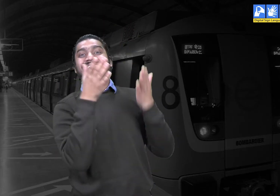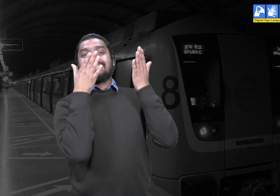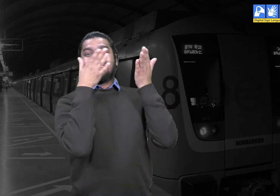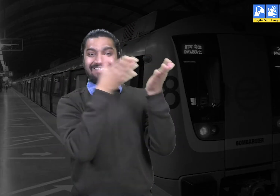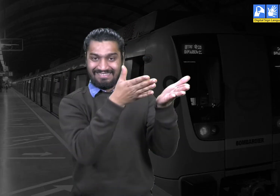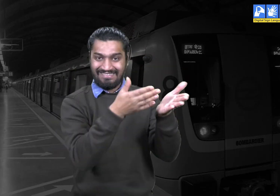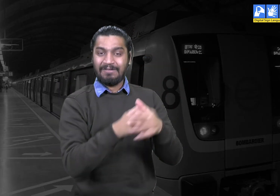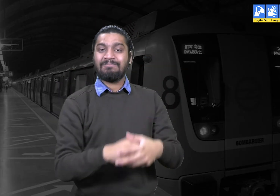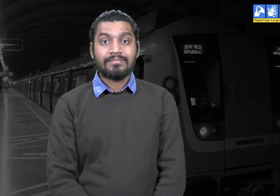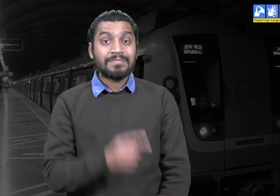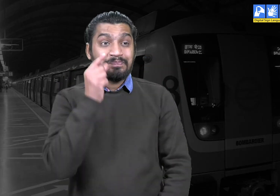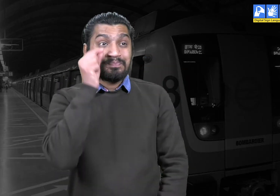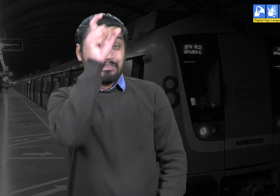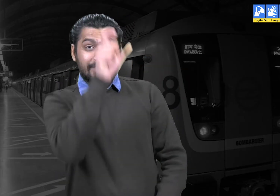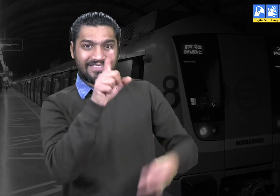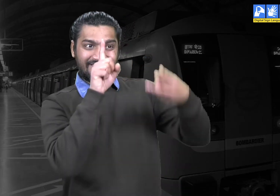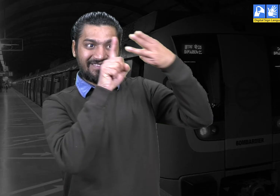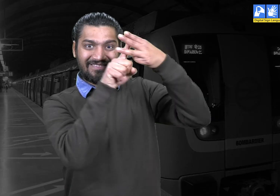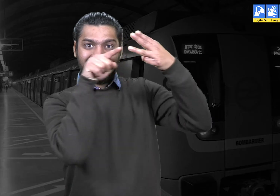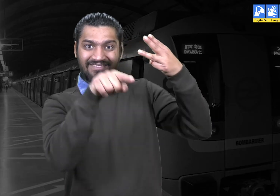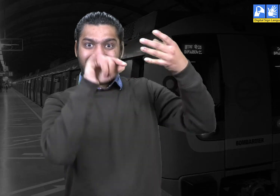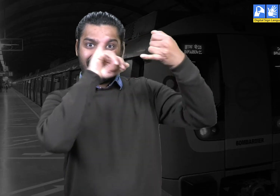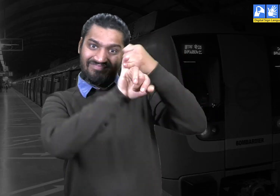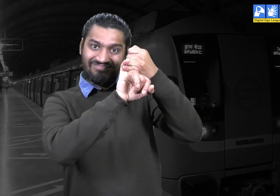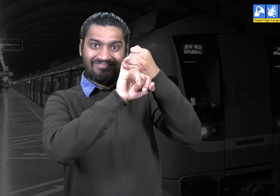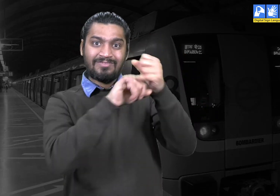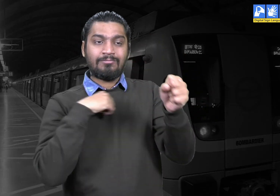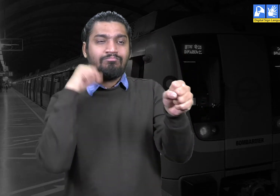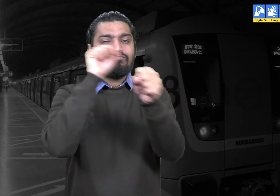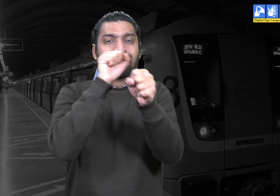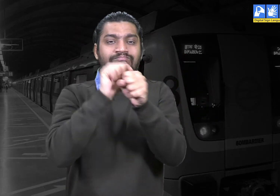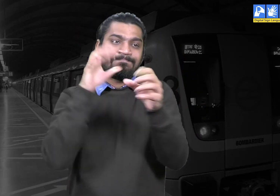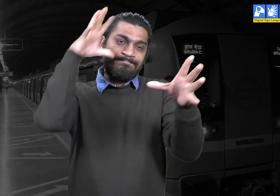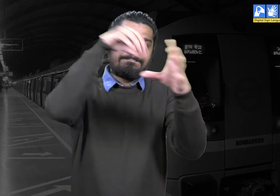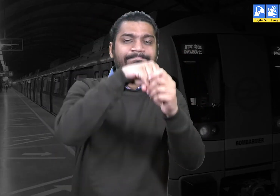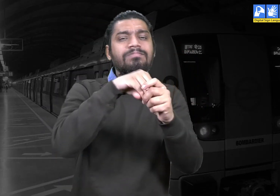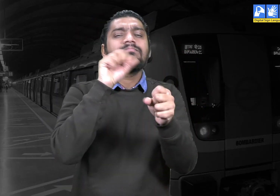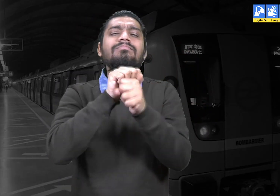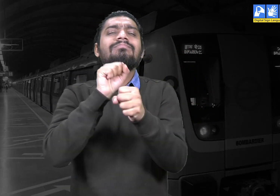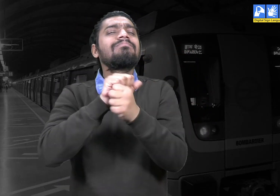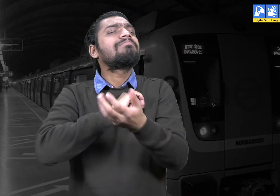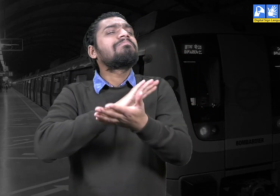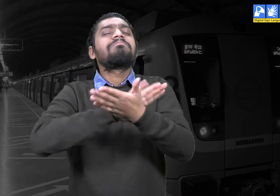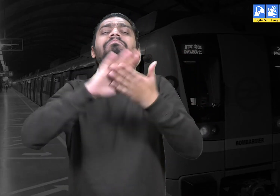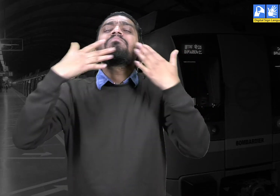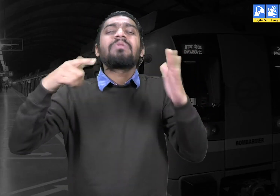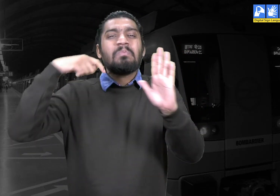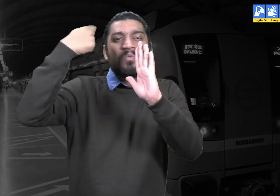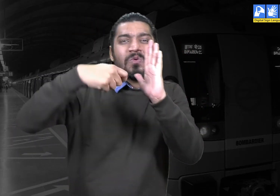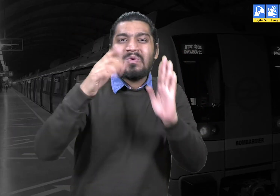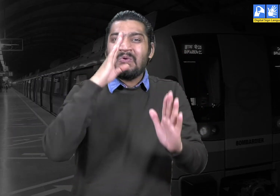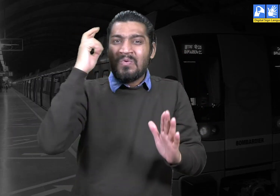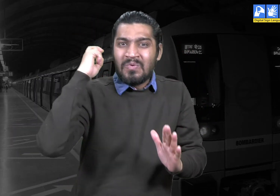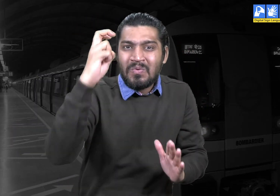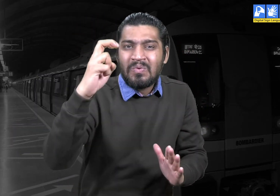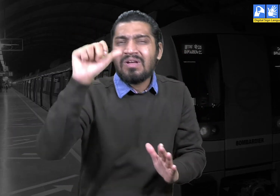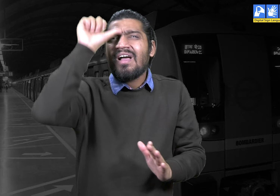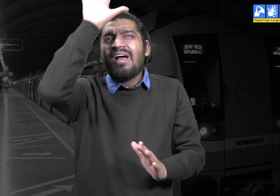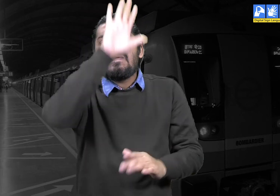In the recent years, Mr. Sridharan having retired from his